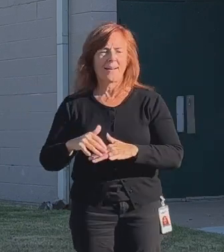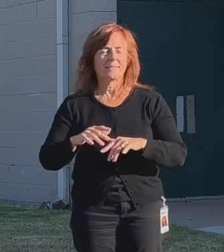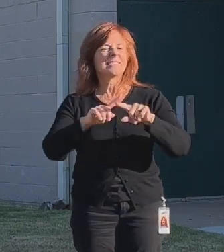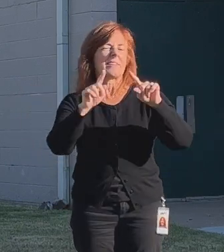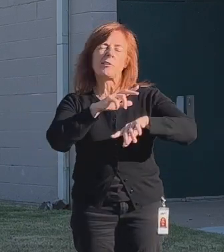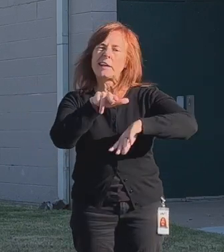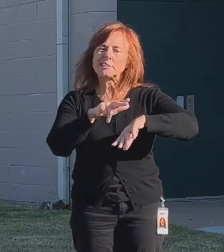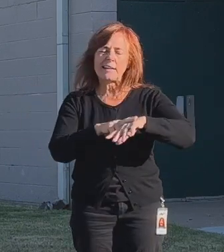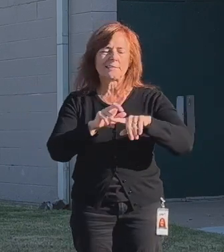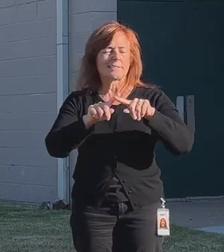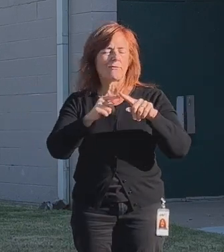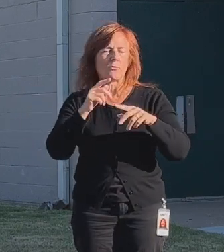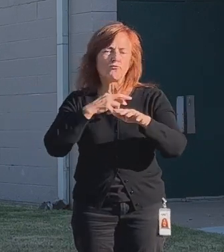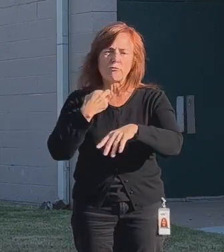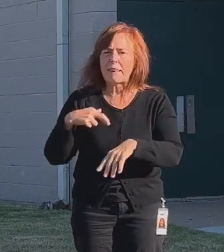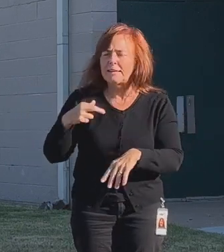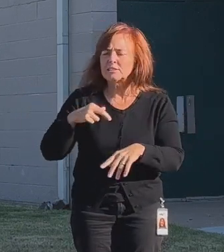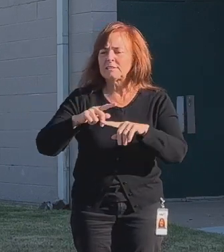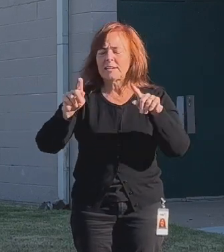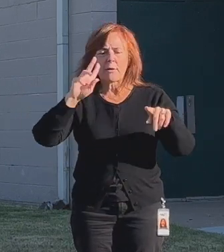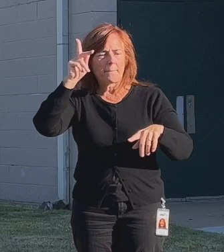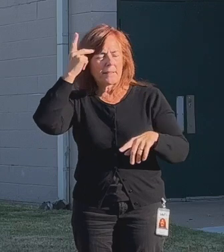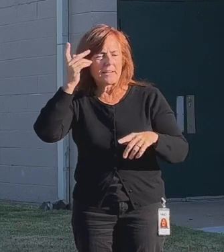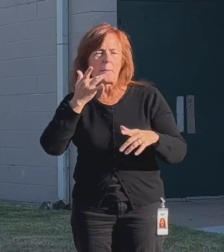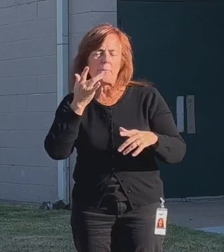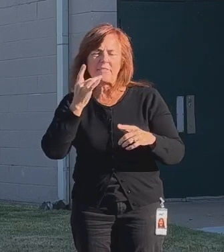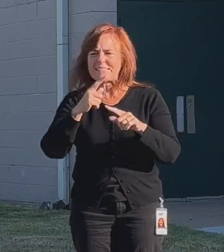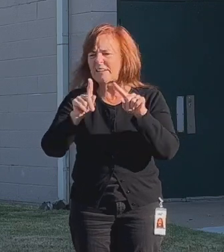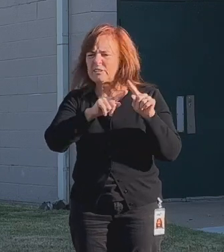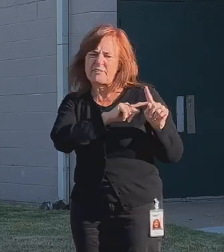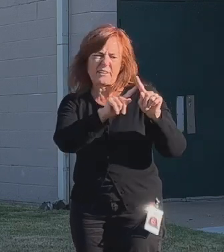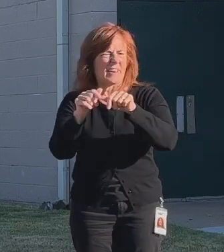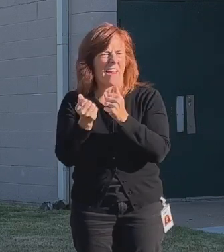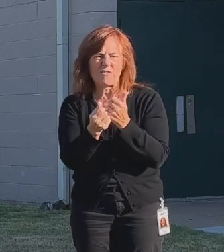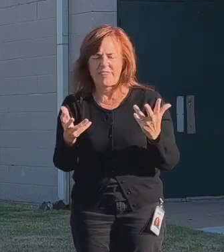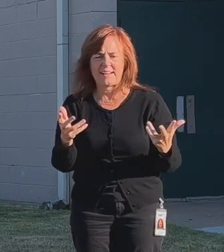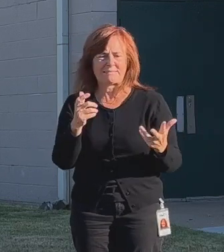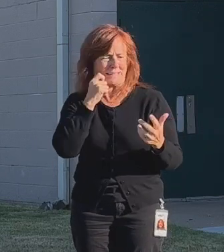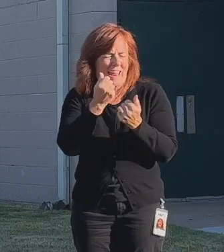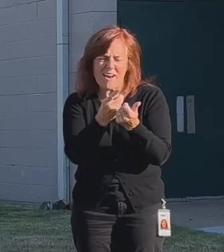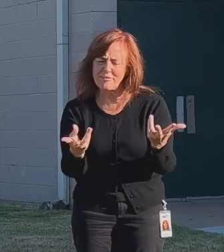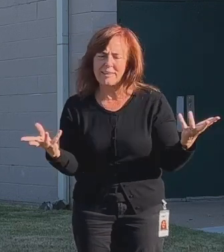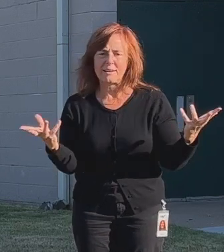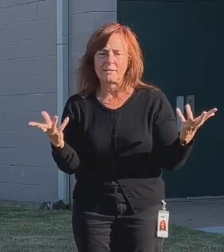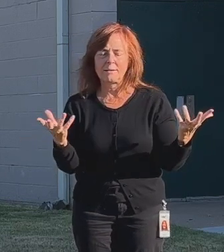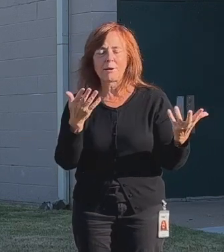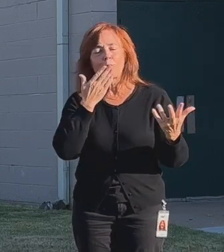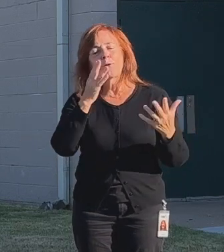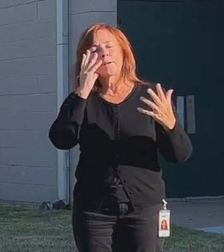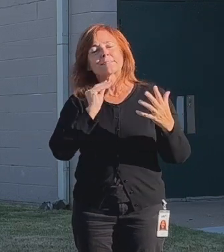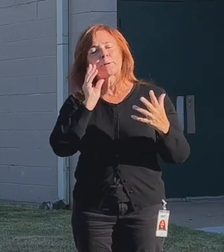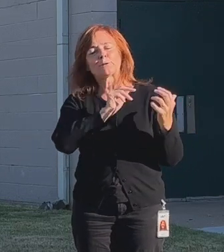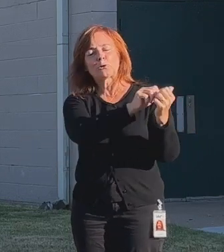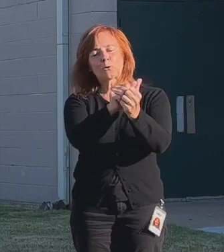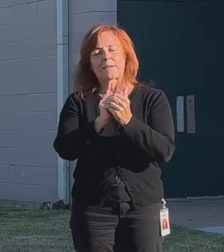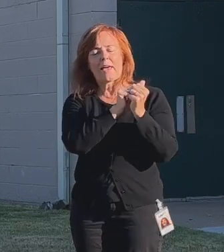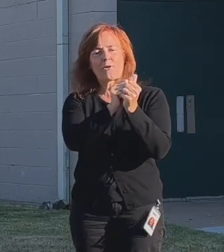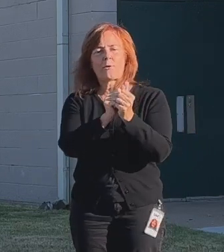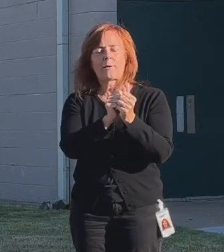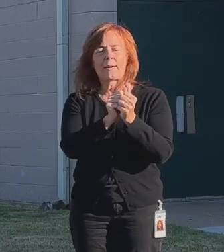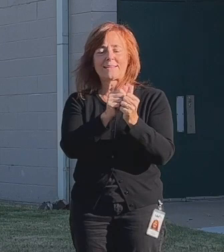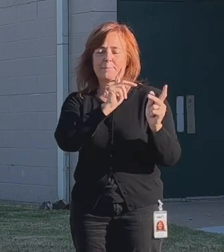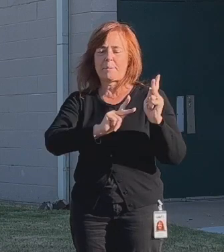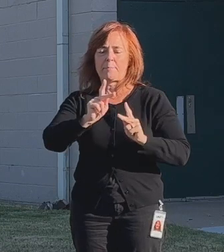nationalities, different religions, different political preferences, where you can just have a great experience together as Tulsans.